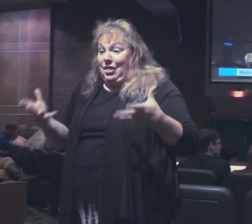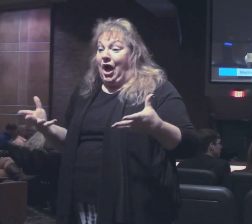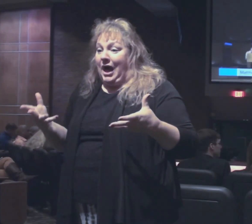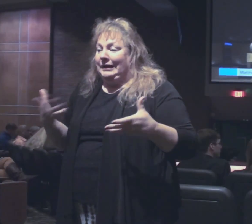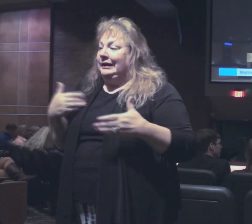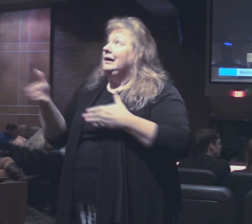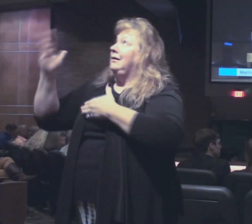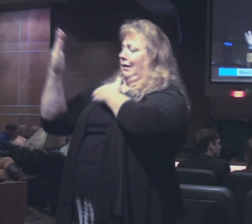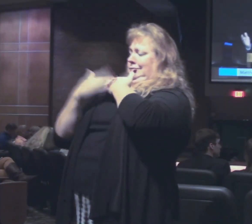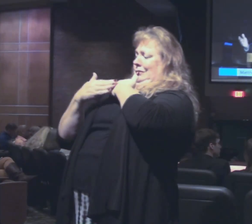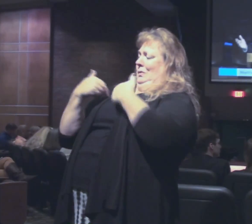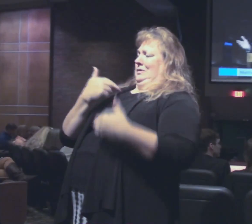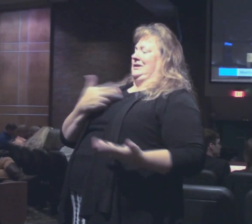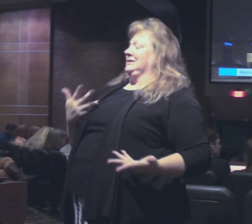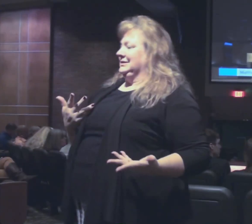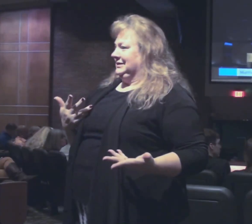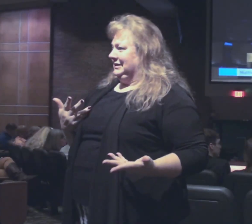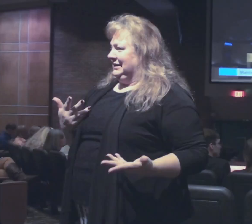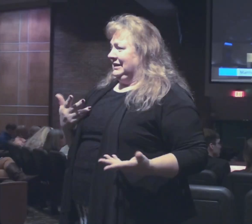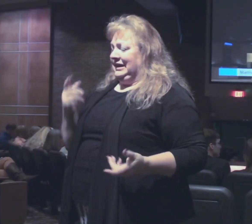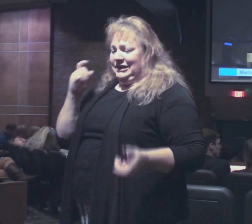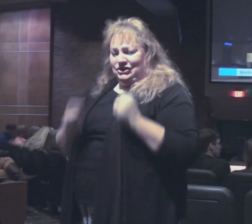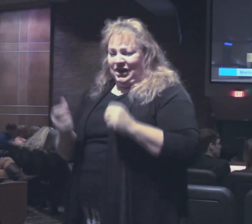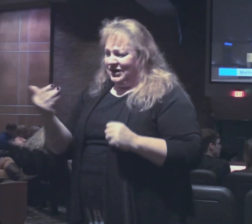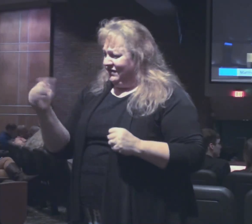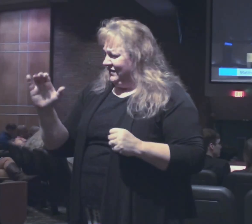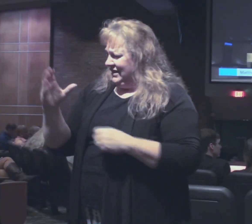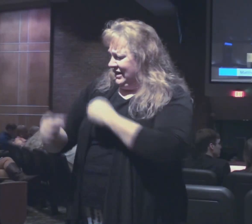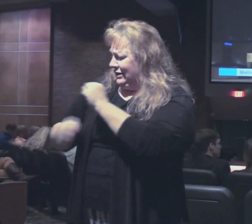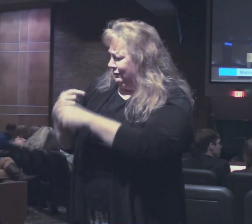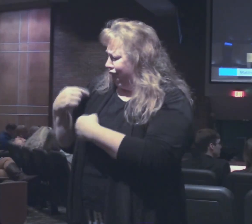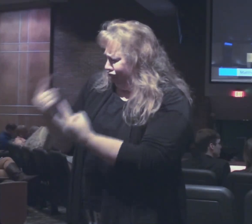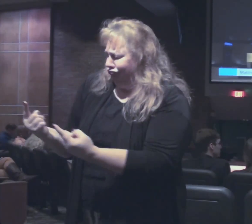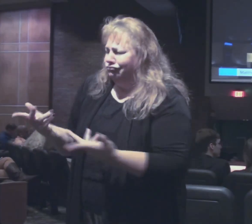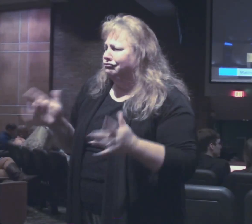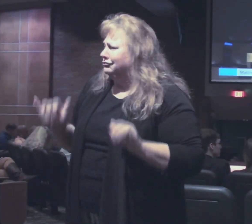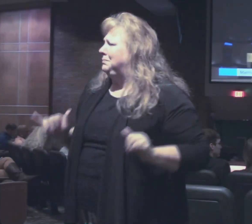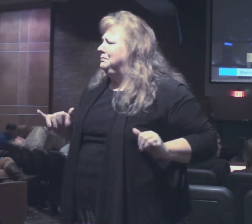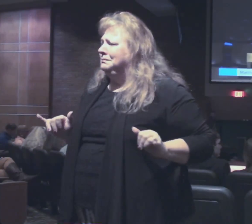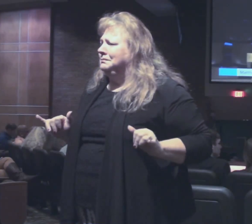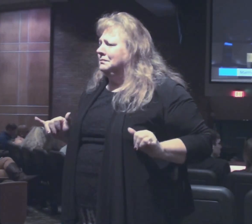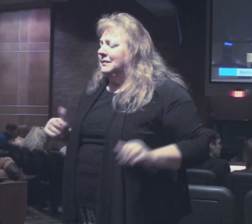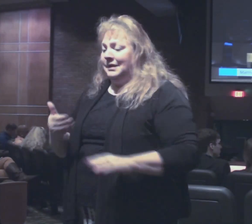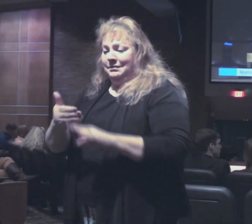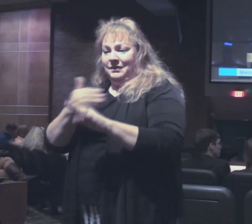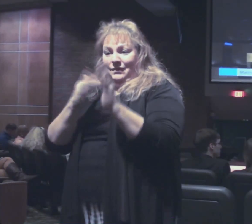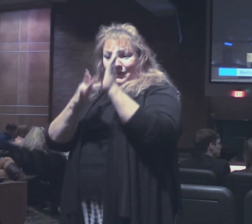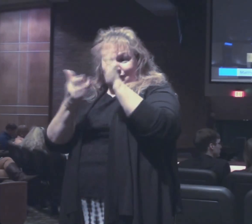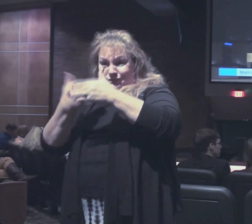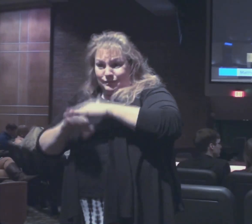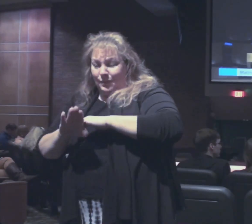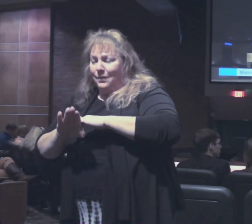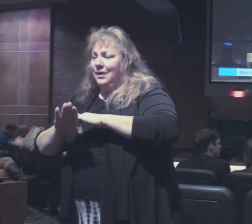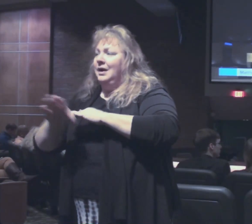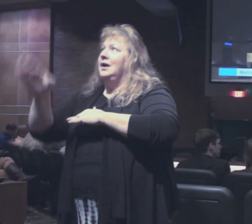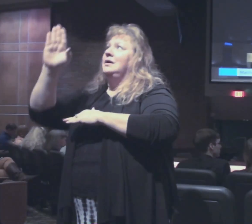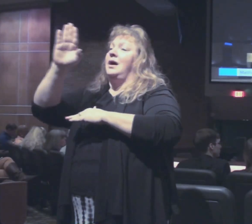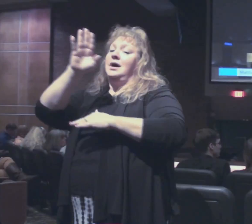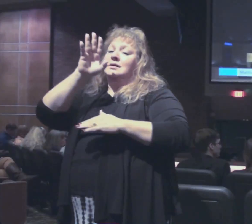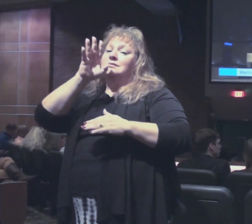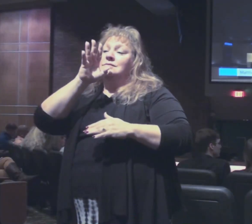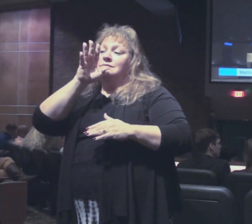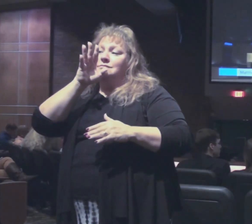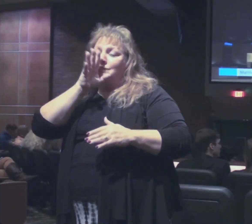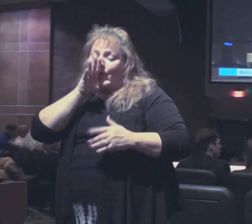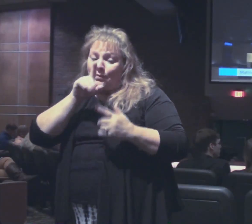It hasn't changed in the 1500 years. Before Christ, when God spoke to Moses,